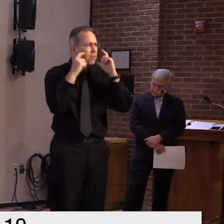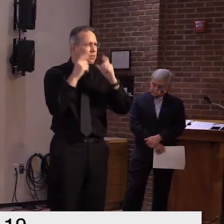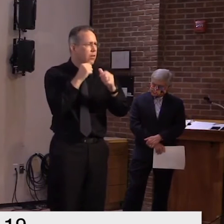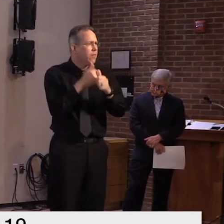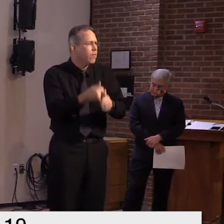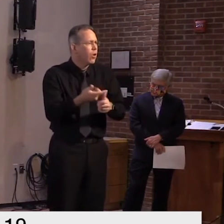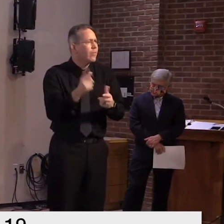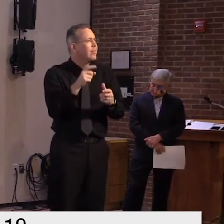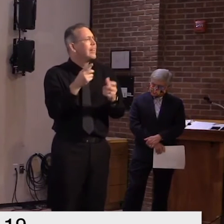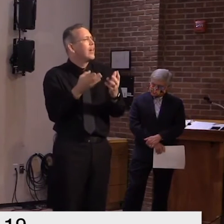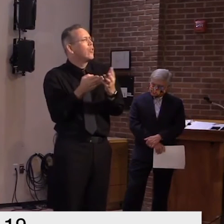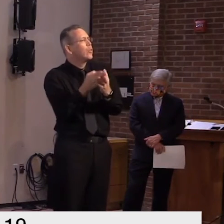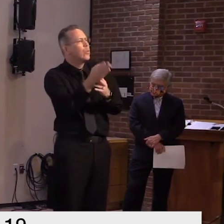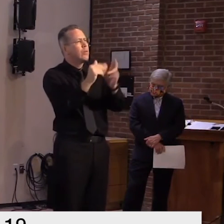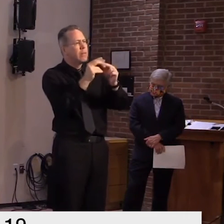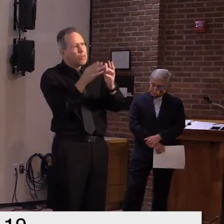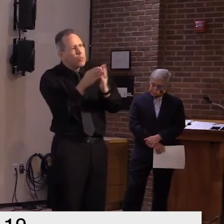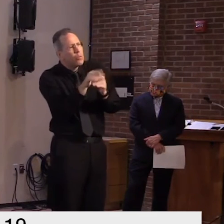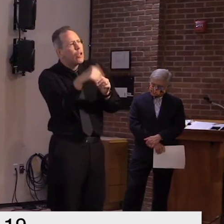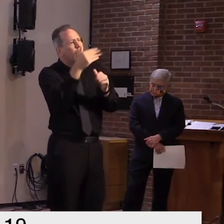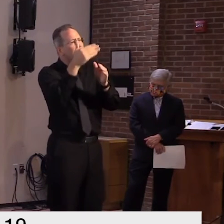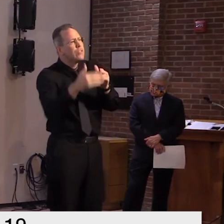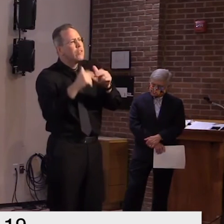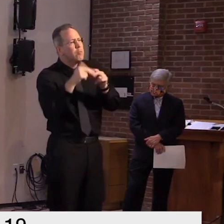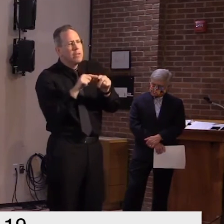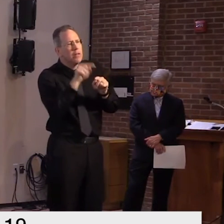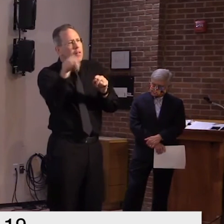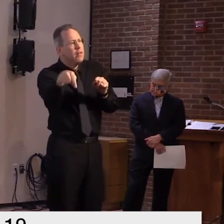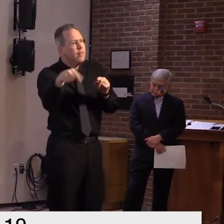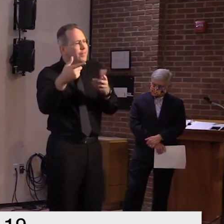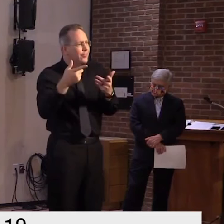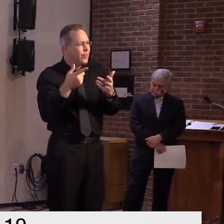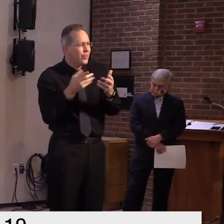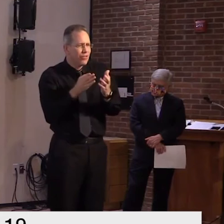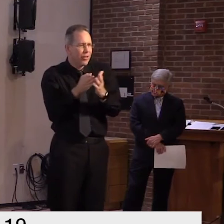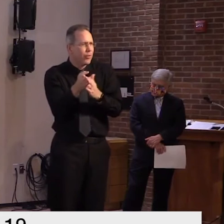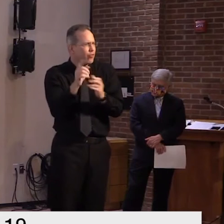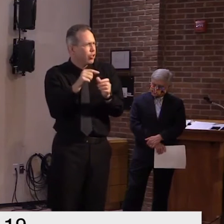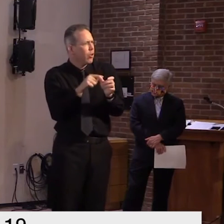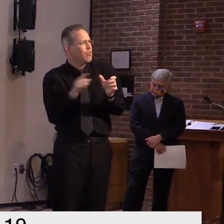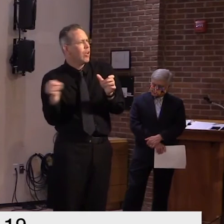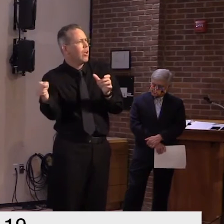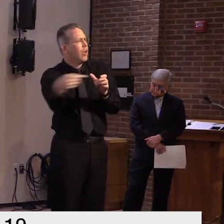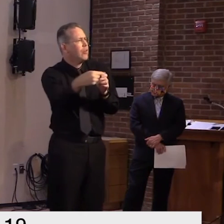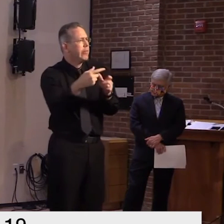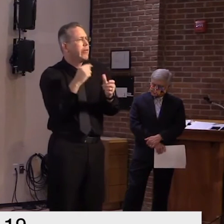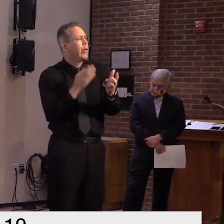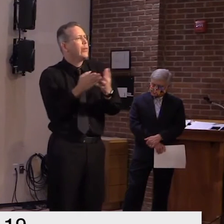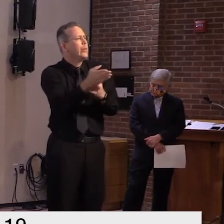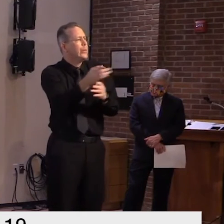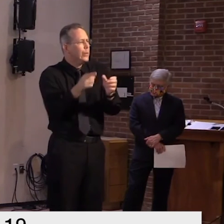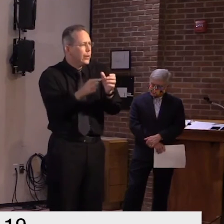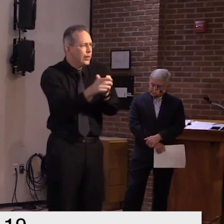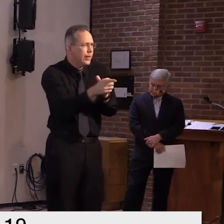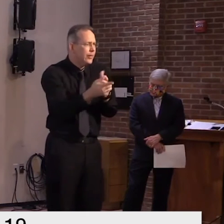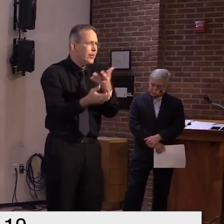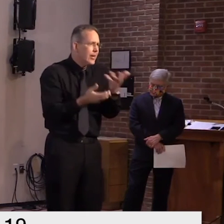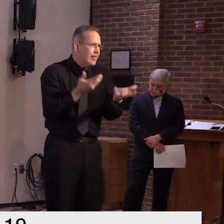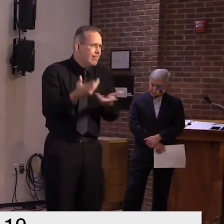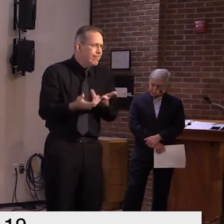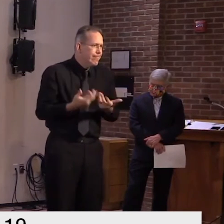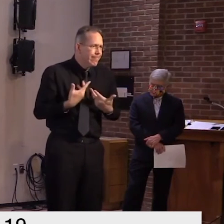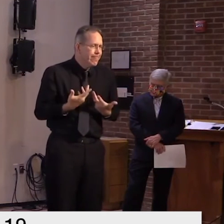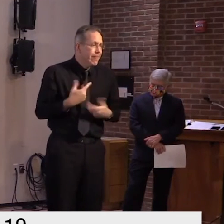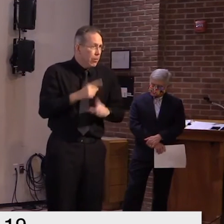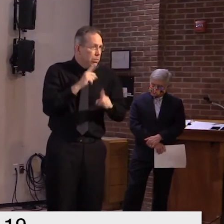visitors to state offices who require services and require direct contact we are providing them the same